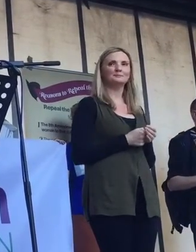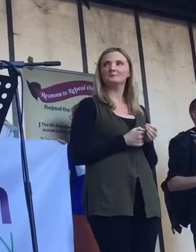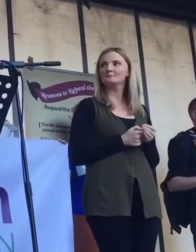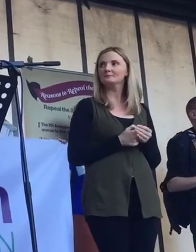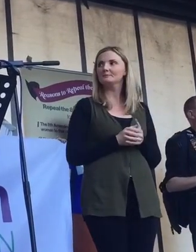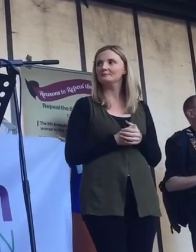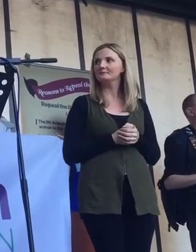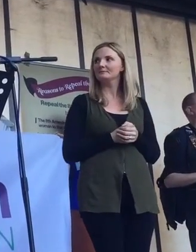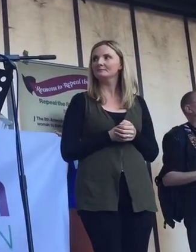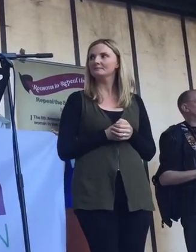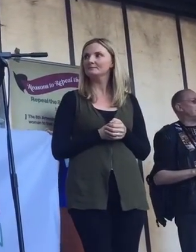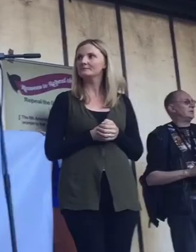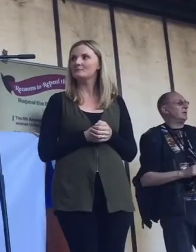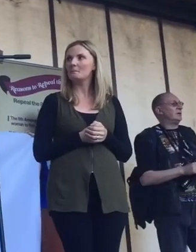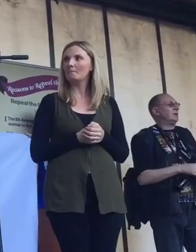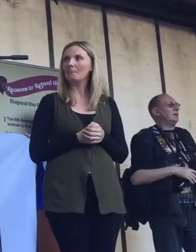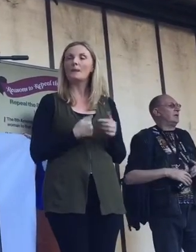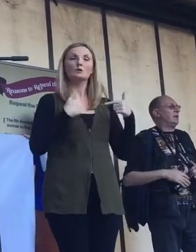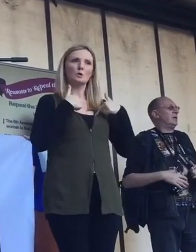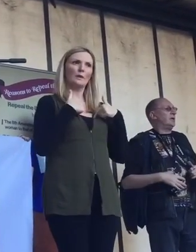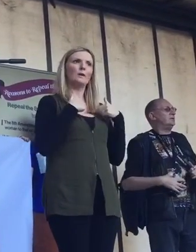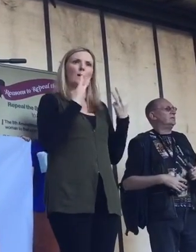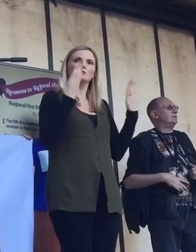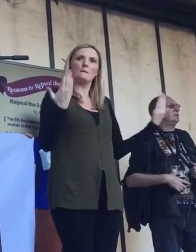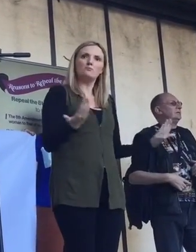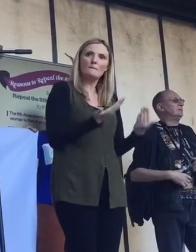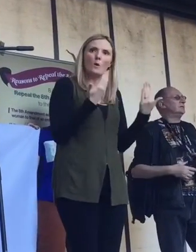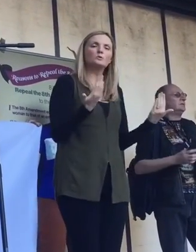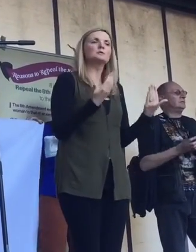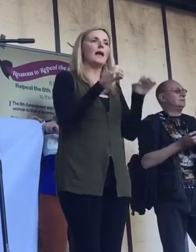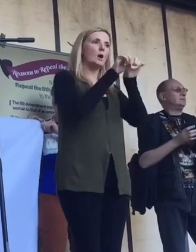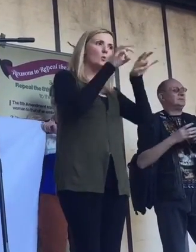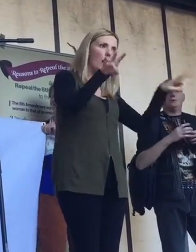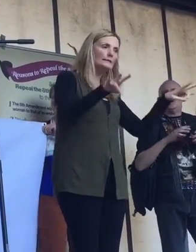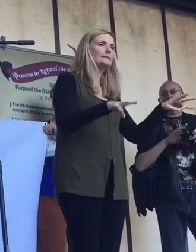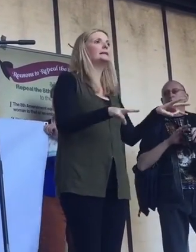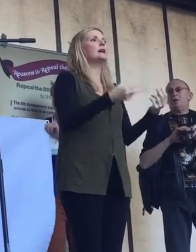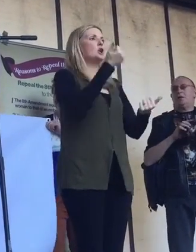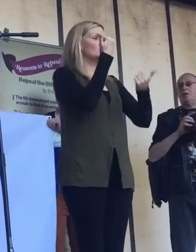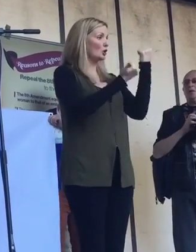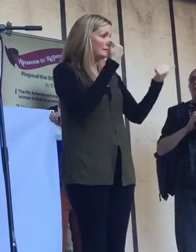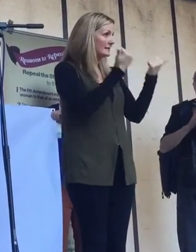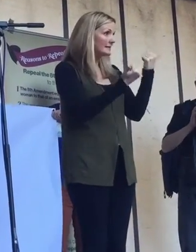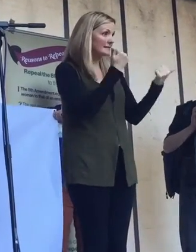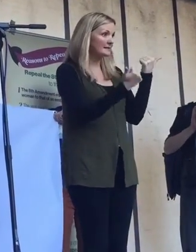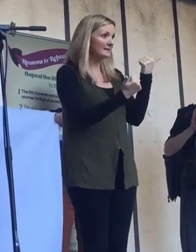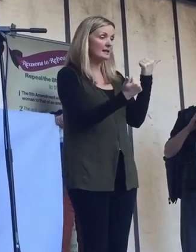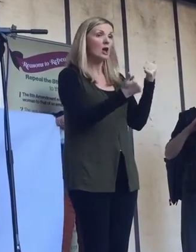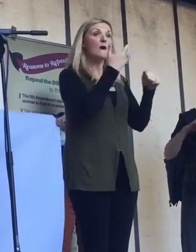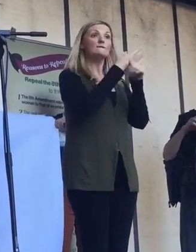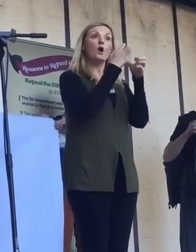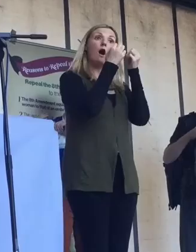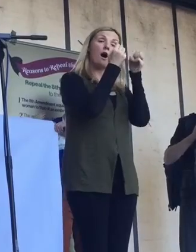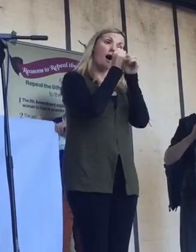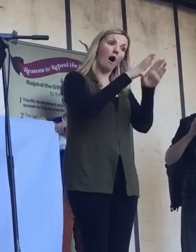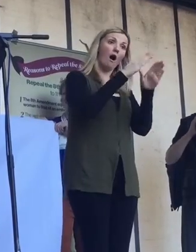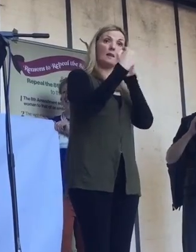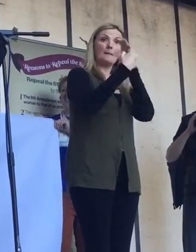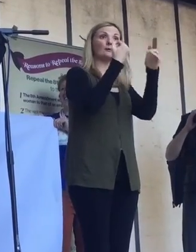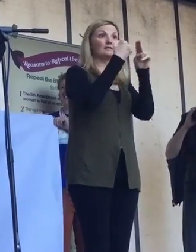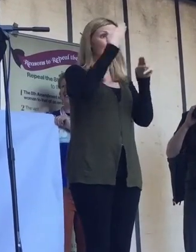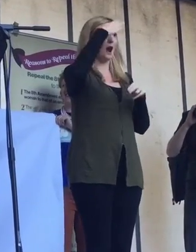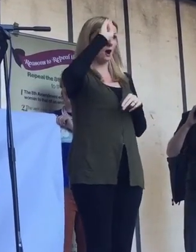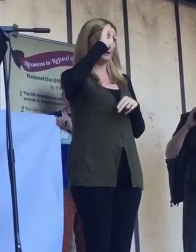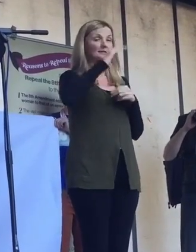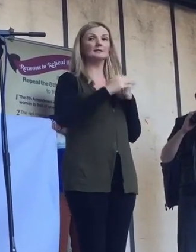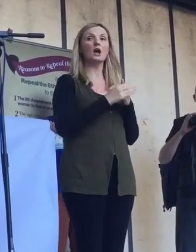We in Akidua, we promote equality We promote justice for all migrants in Ireland As